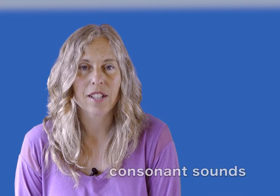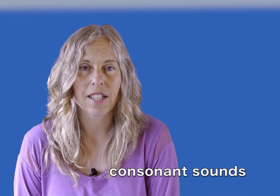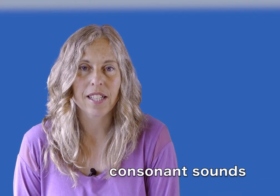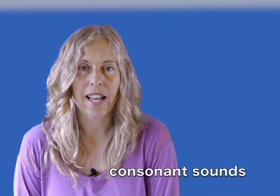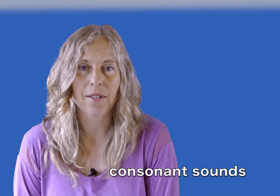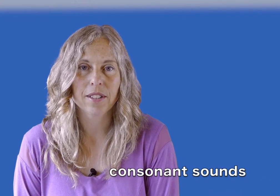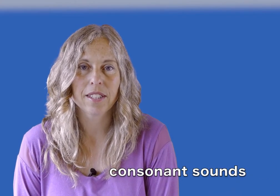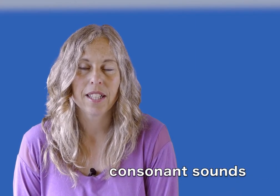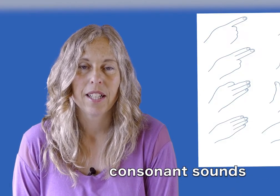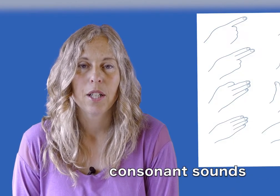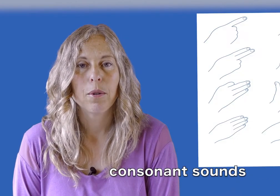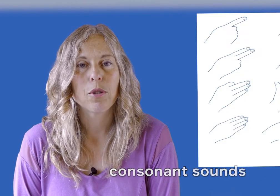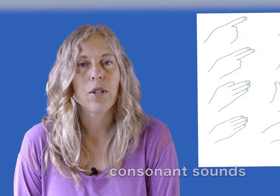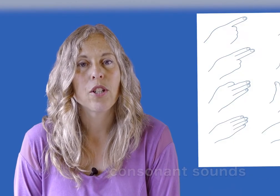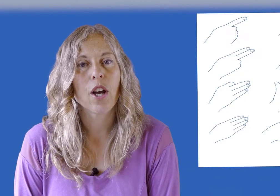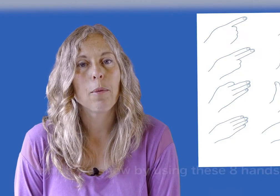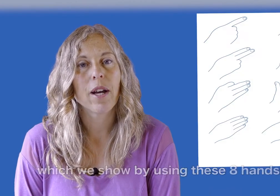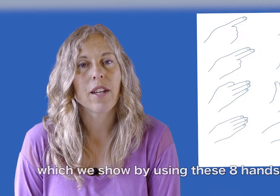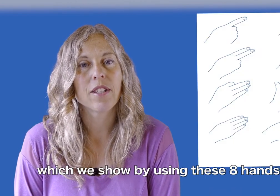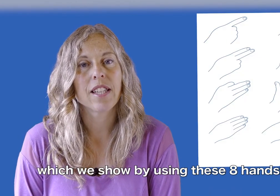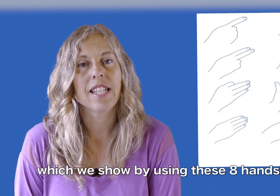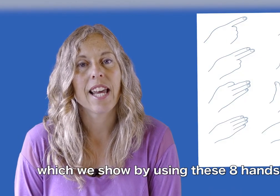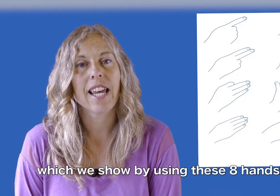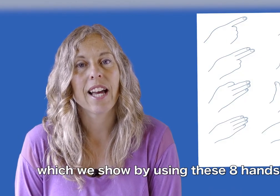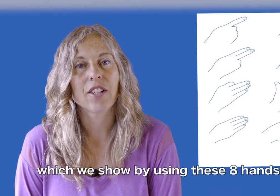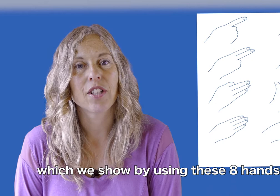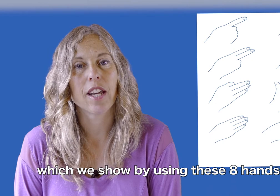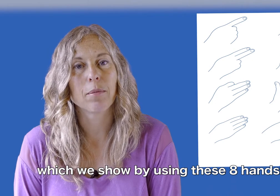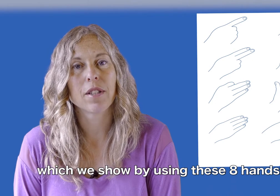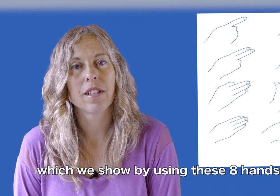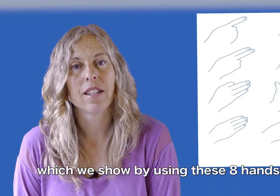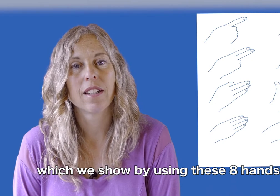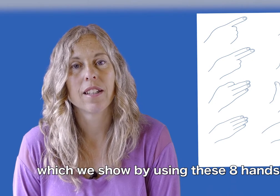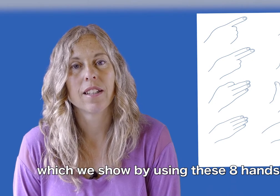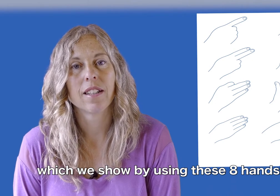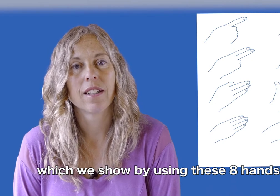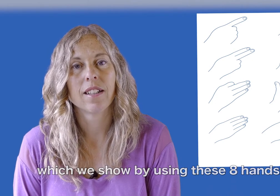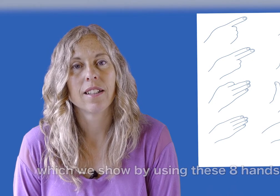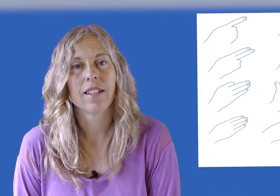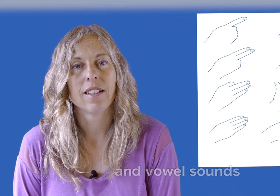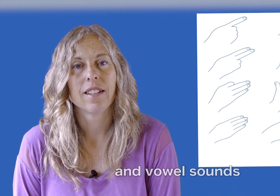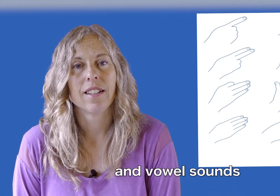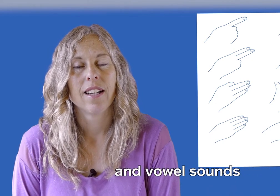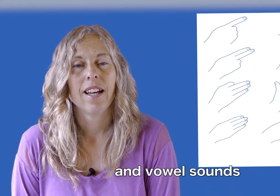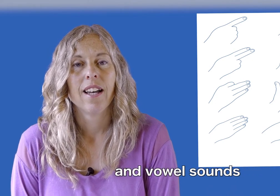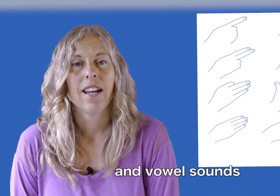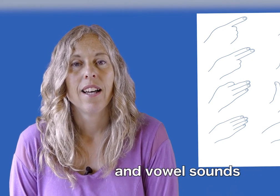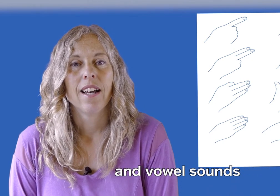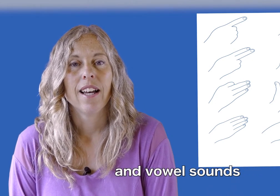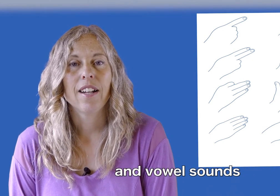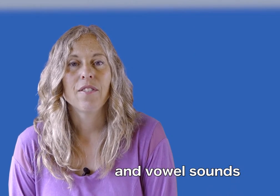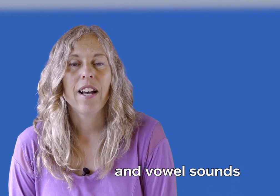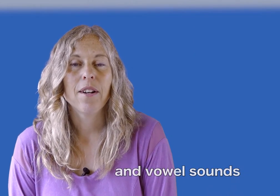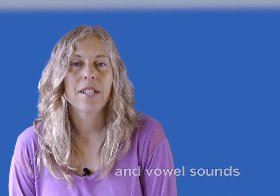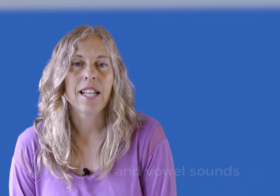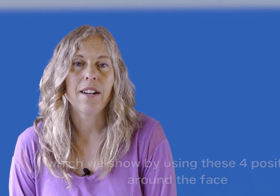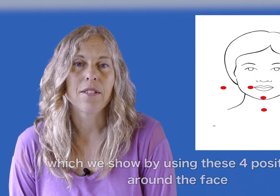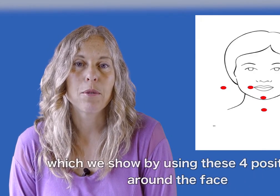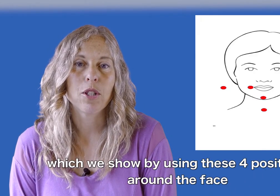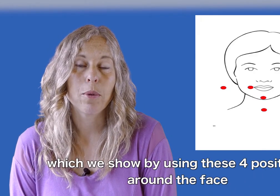Consolant sounds, which we show by using these eight handshapes, and vowel sounds, which we